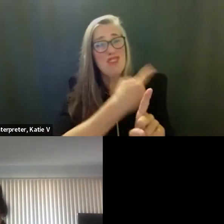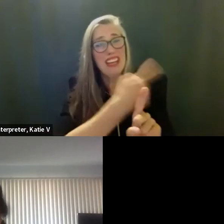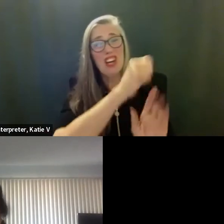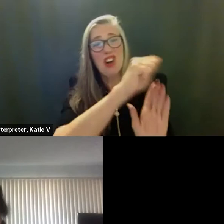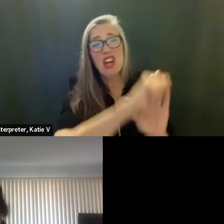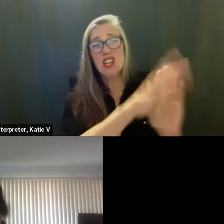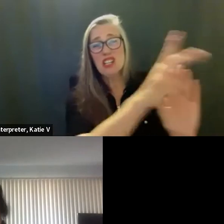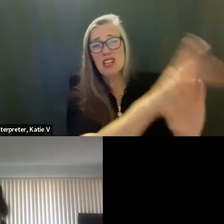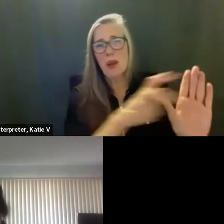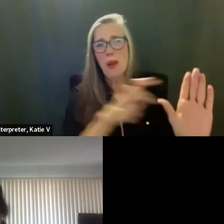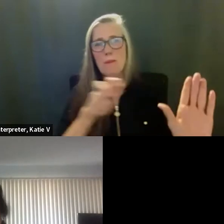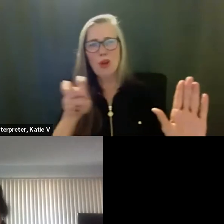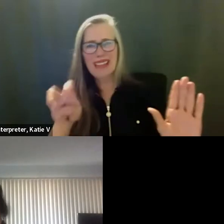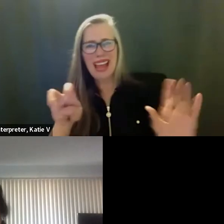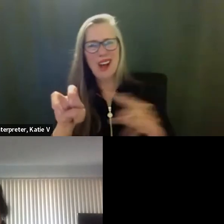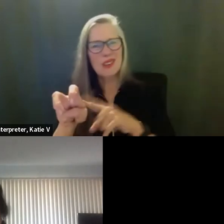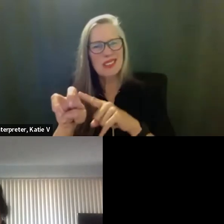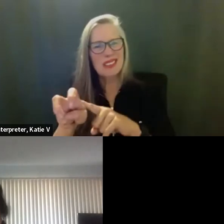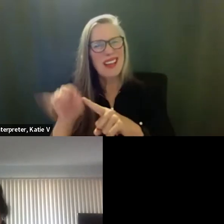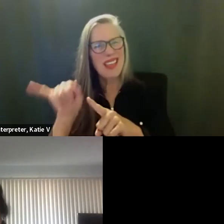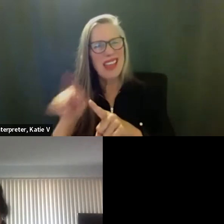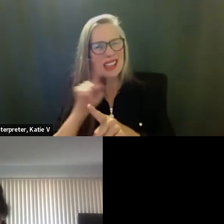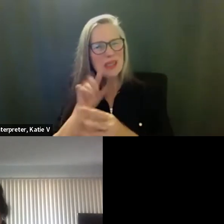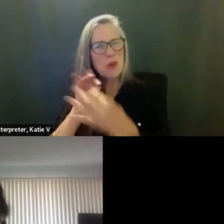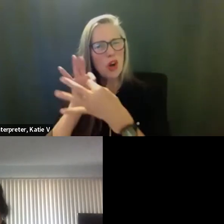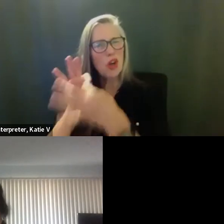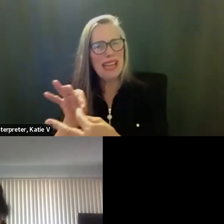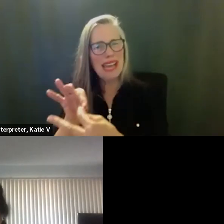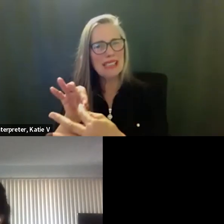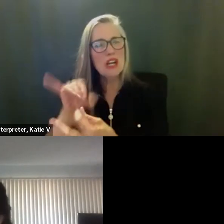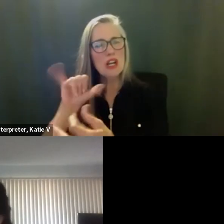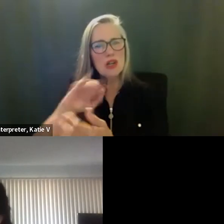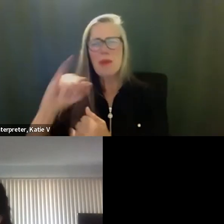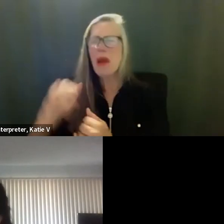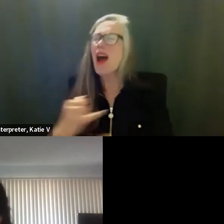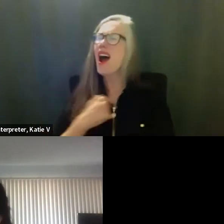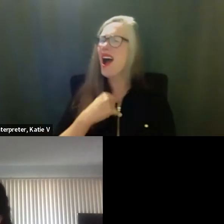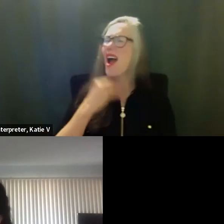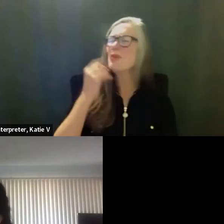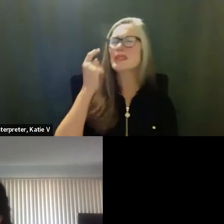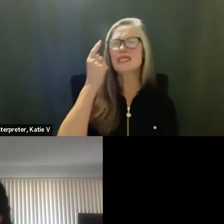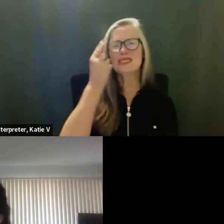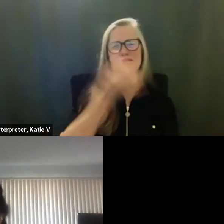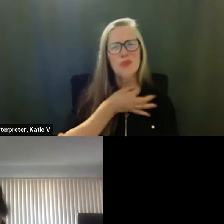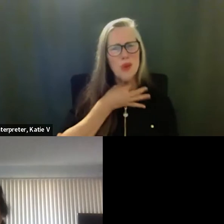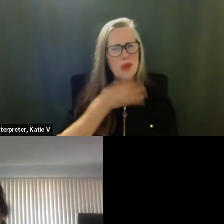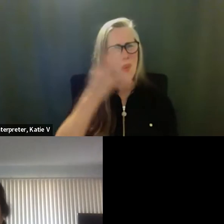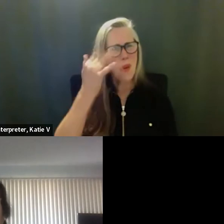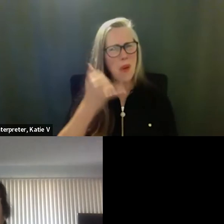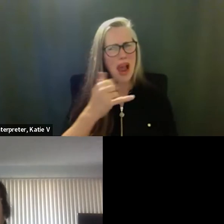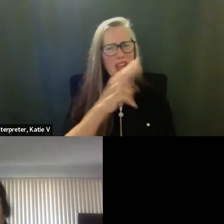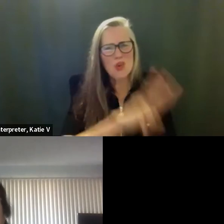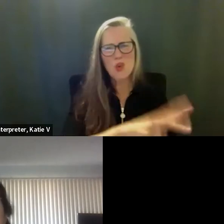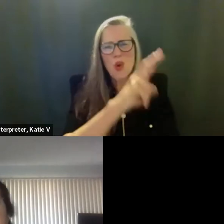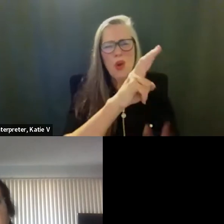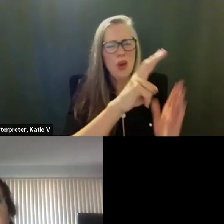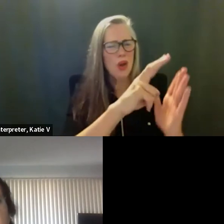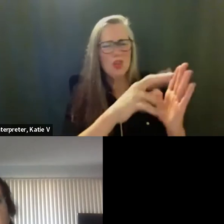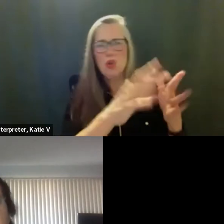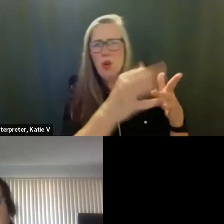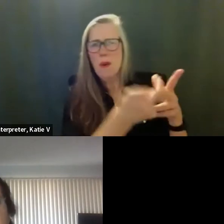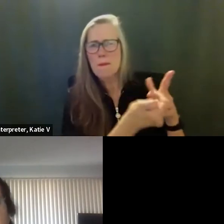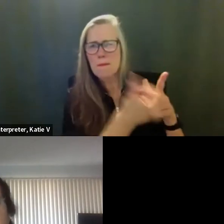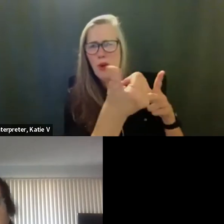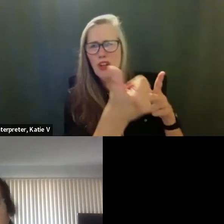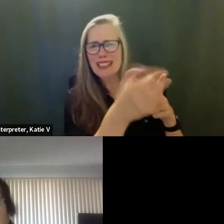it's, it's connected to the project. Yeah. Yeah. I was one of ones pulling that cause it was just confusing. Yeah. We understand that in order to go forth,